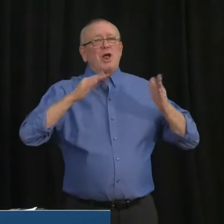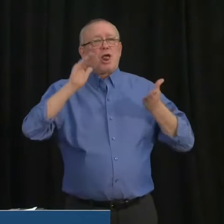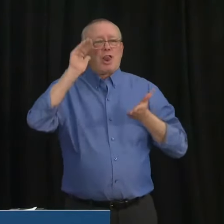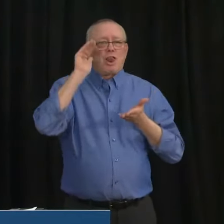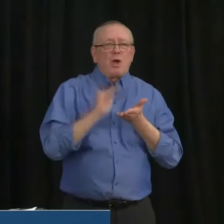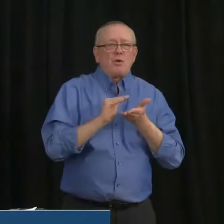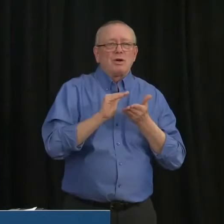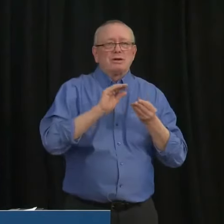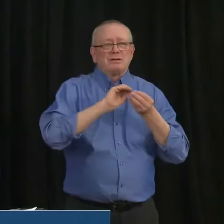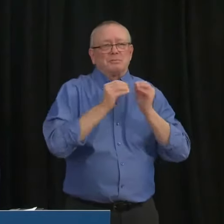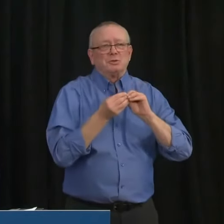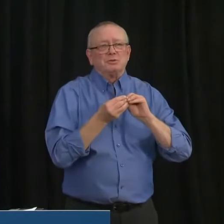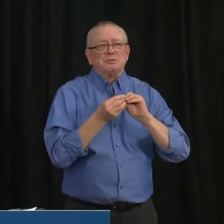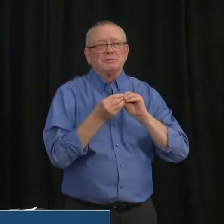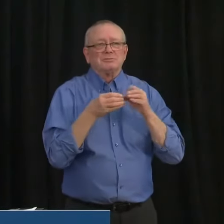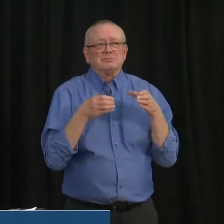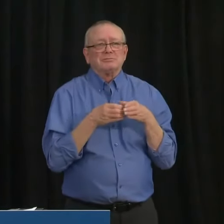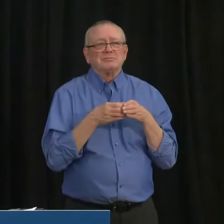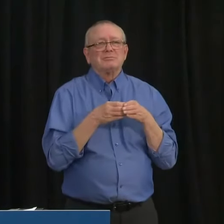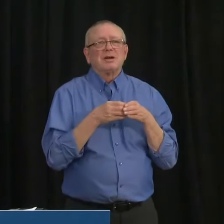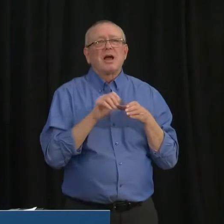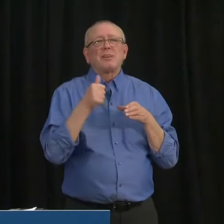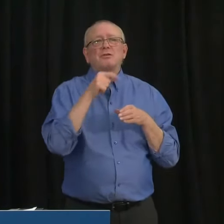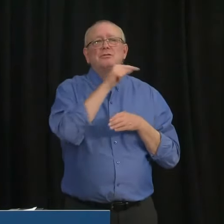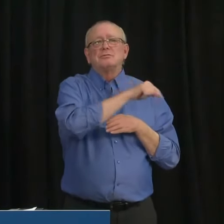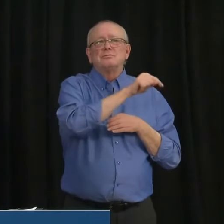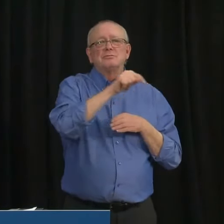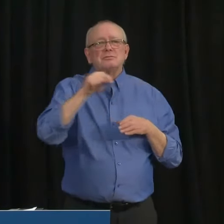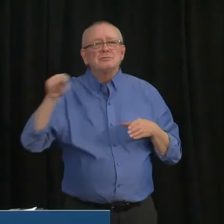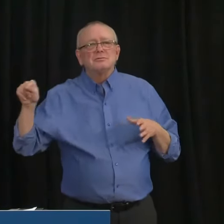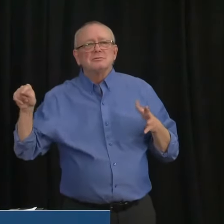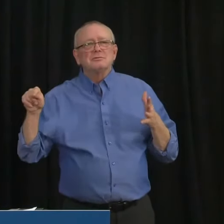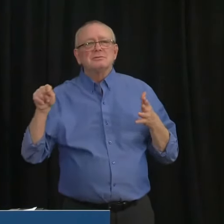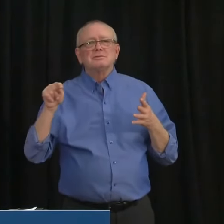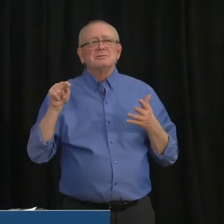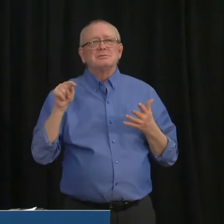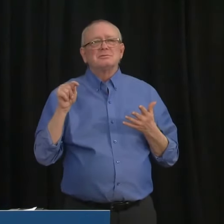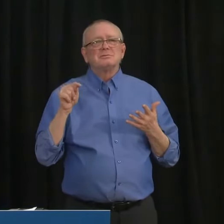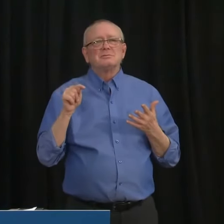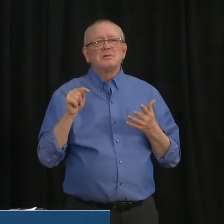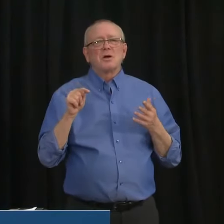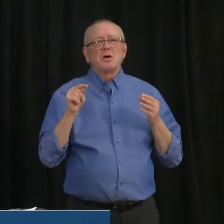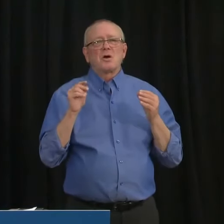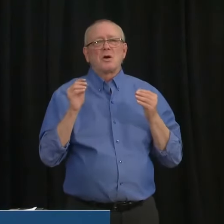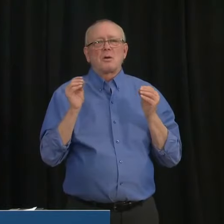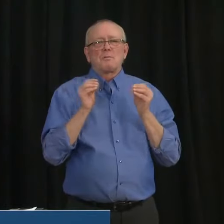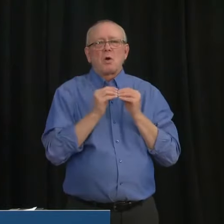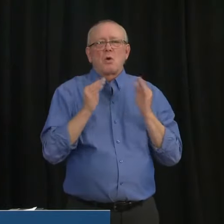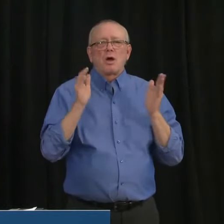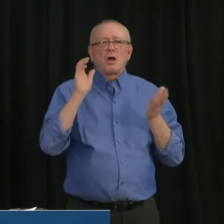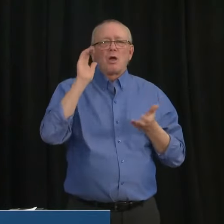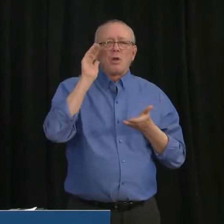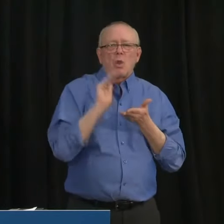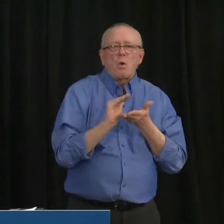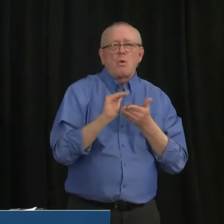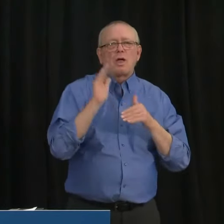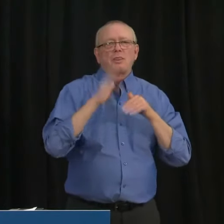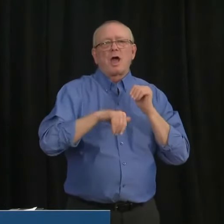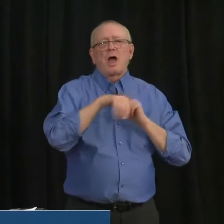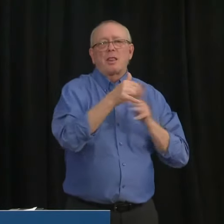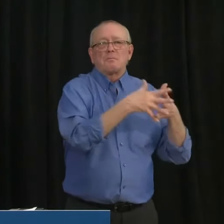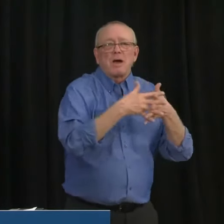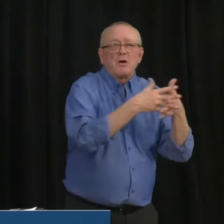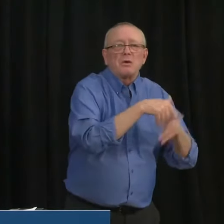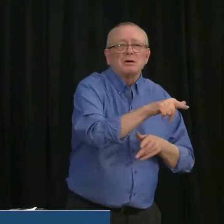jurisdictions in Canada, lower than all 50 United States and lower than almost all European countries in terms of active